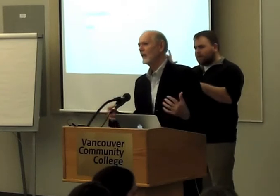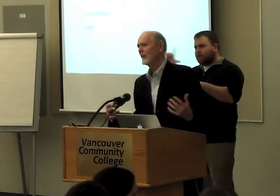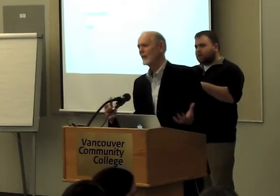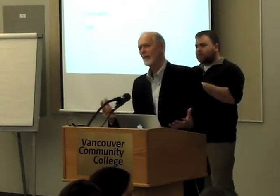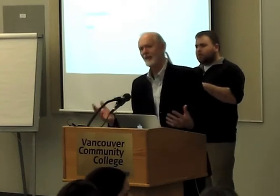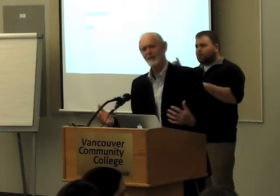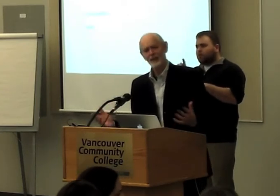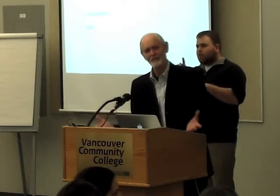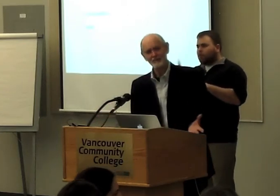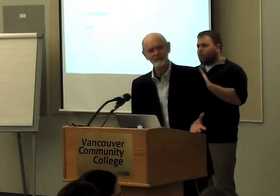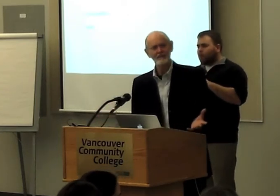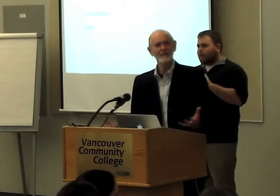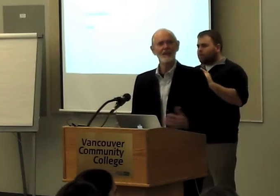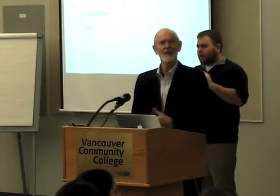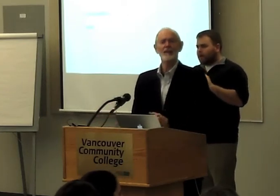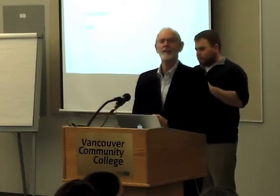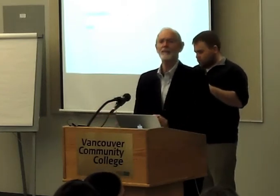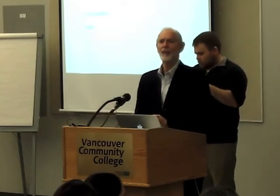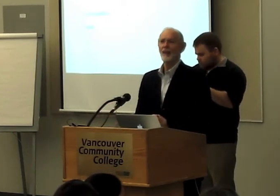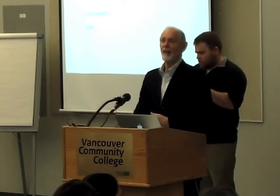So where were they coming from?